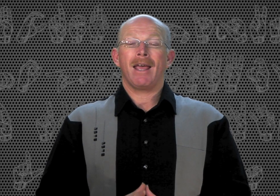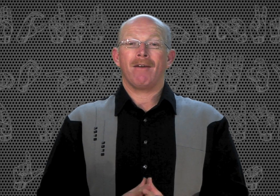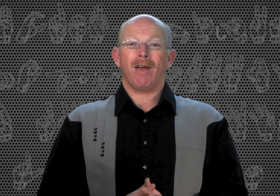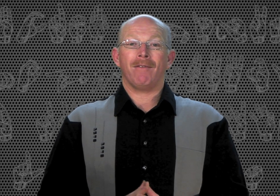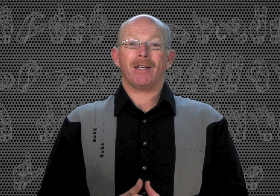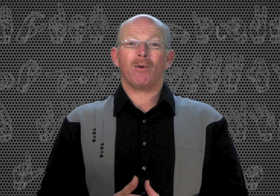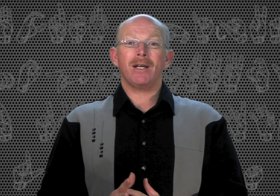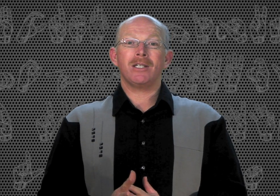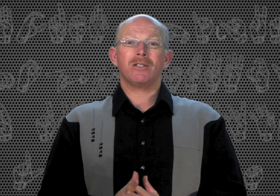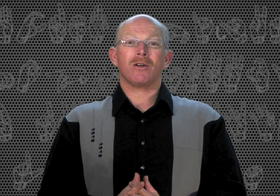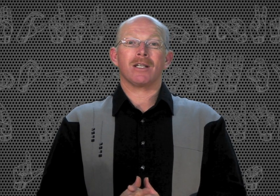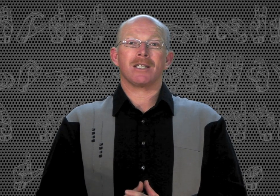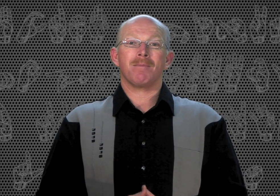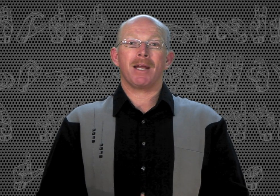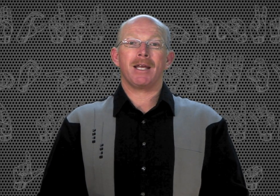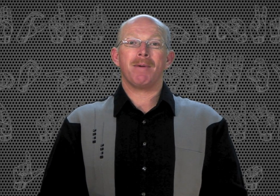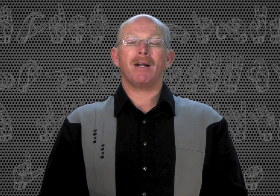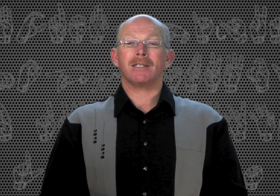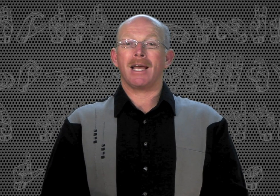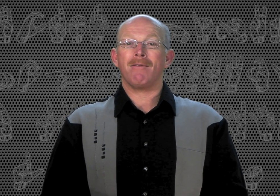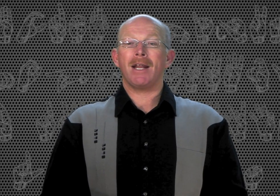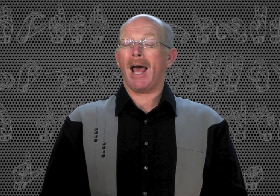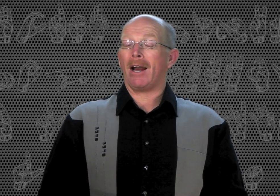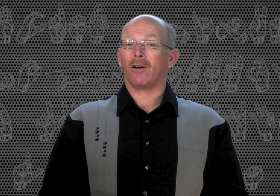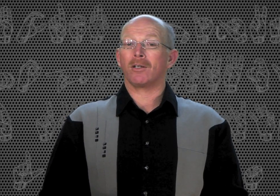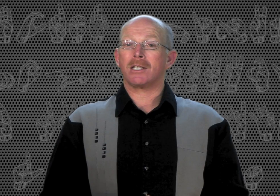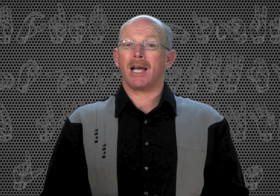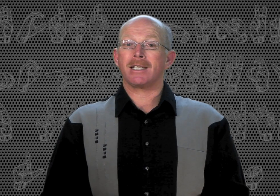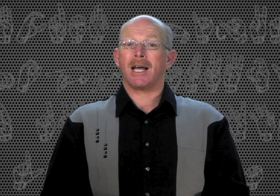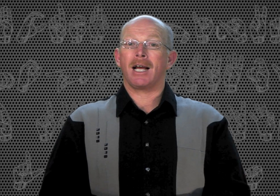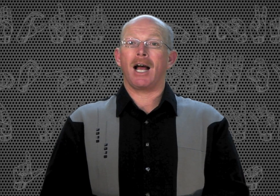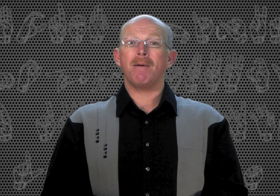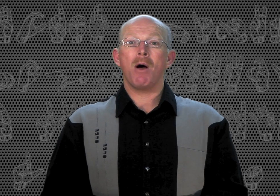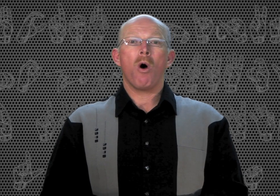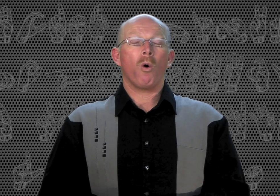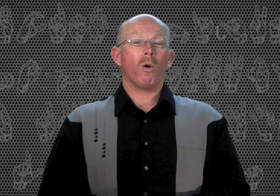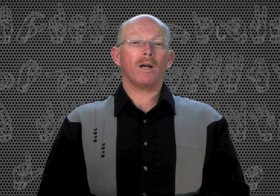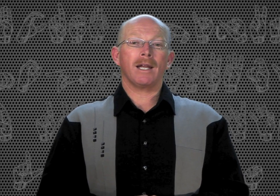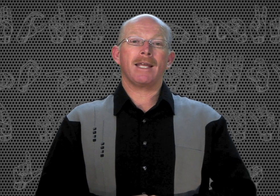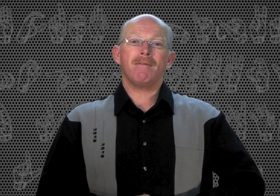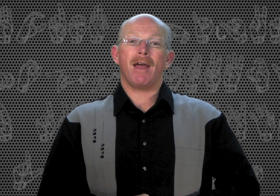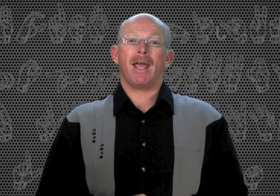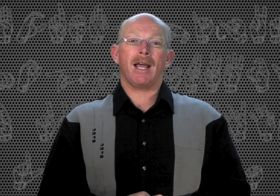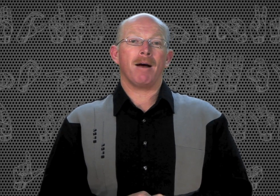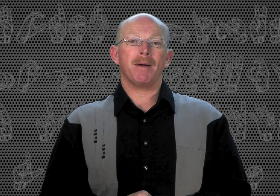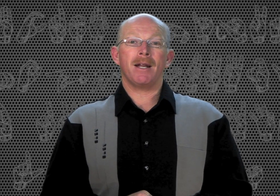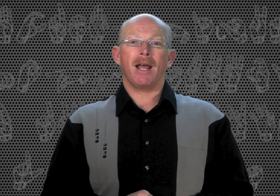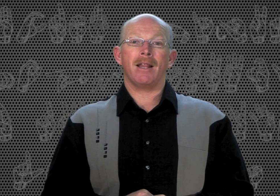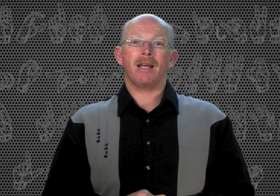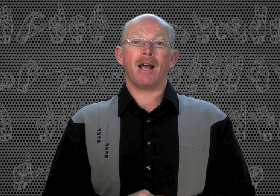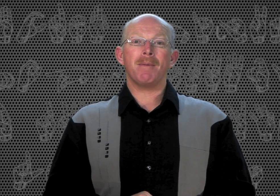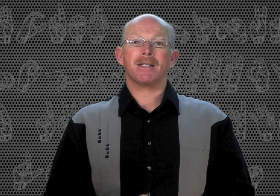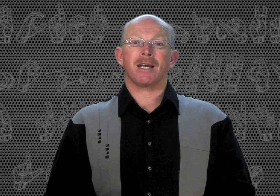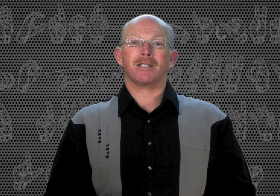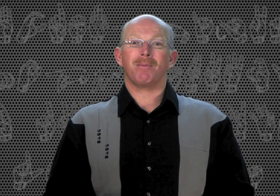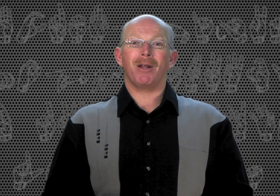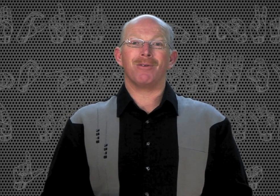If you have any questions, you can send me an email, david at LearnSigns.com, or leave a comment in the comment section below.